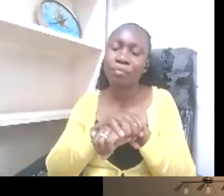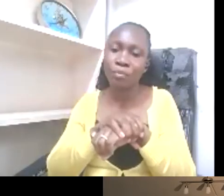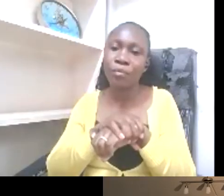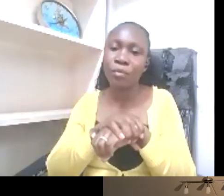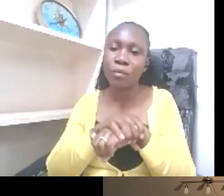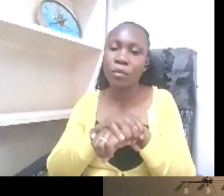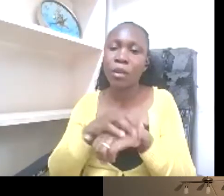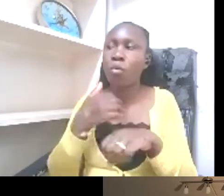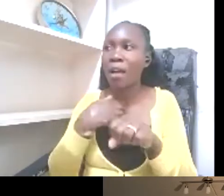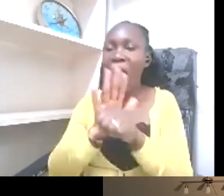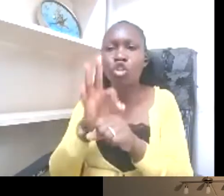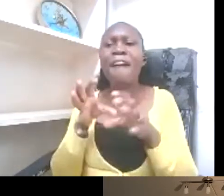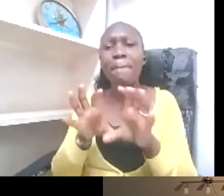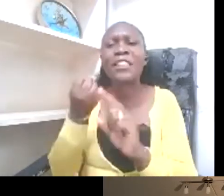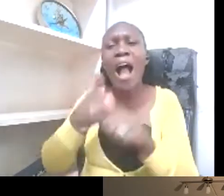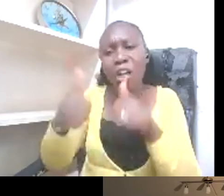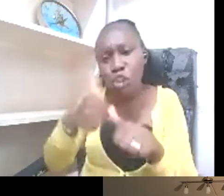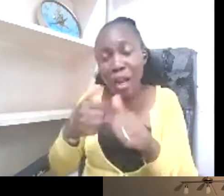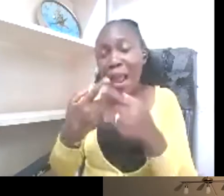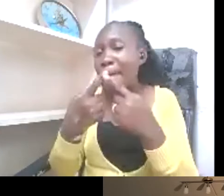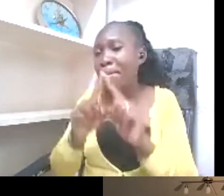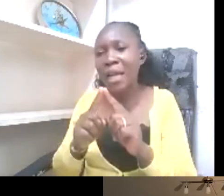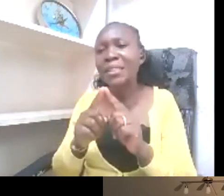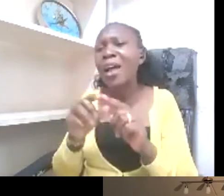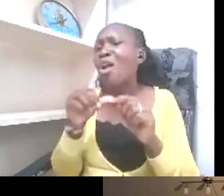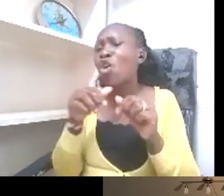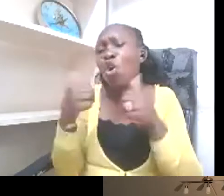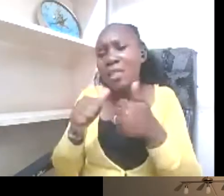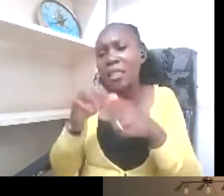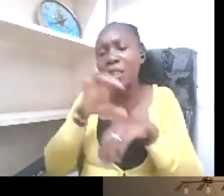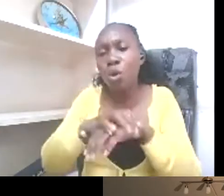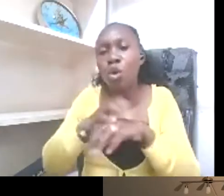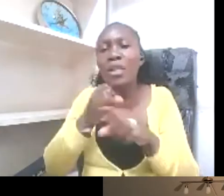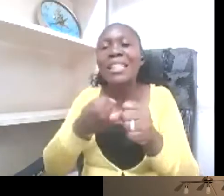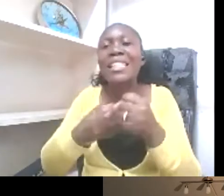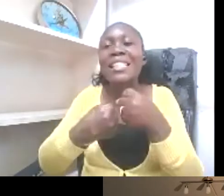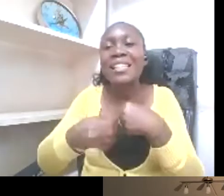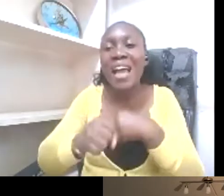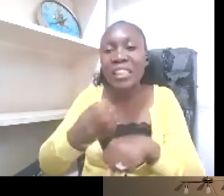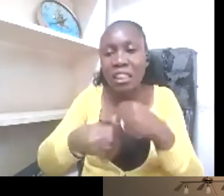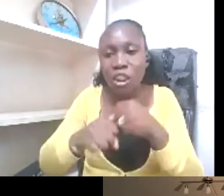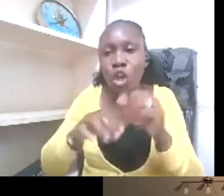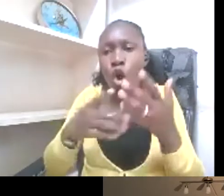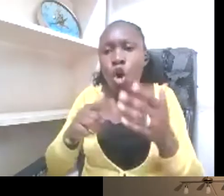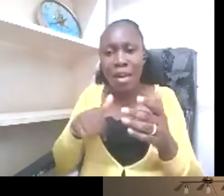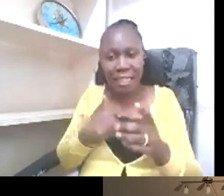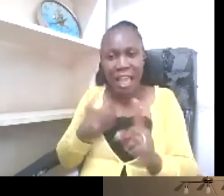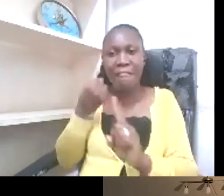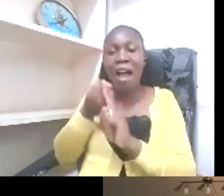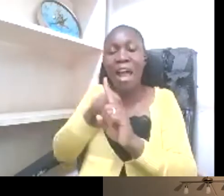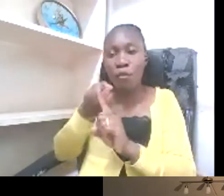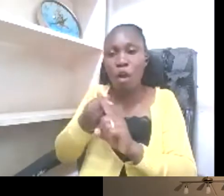strategies or self-advocacy measures by the deaf people themselves that would have them included